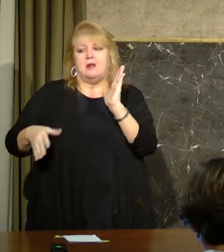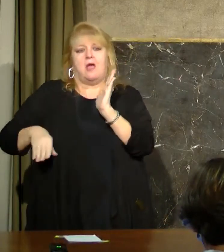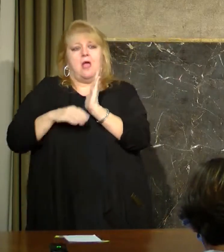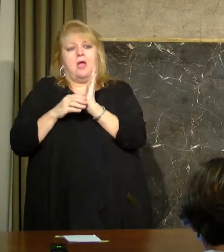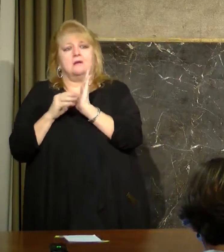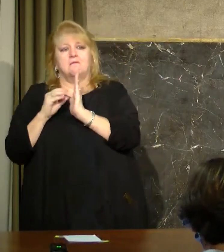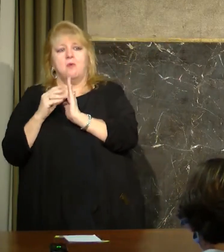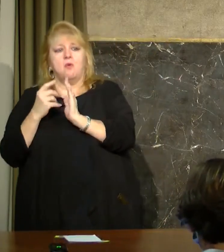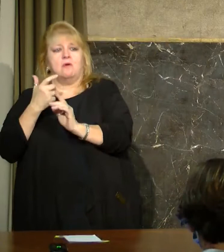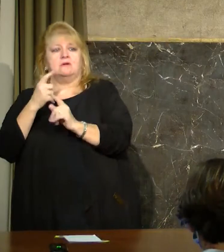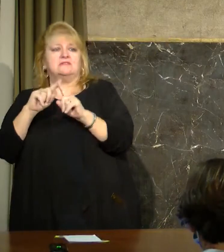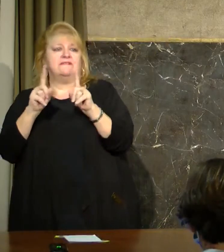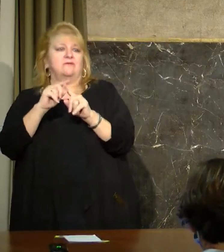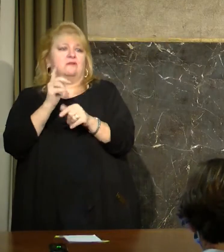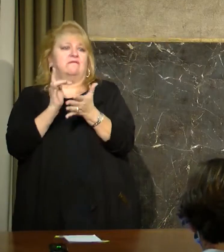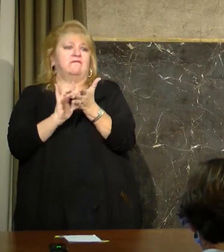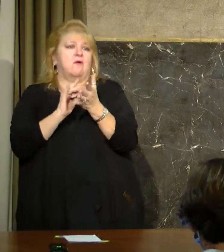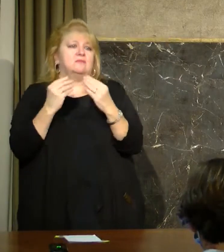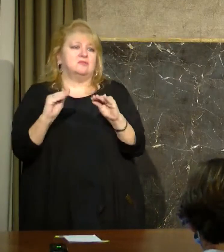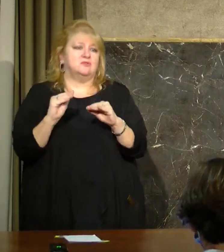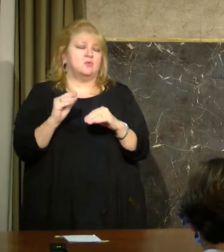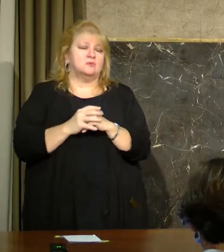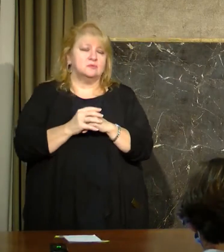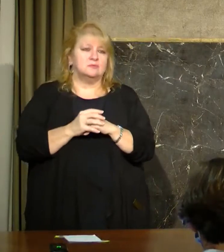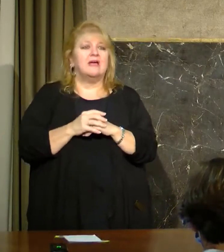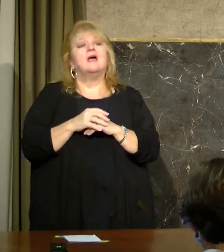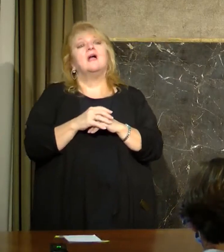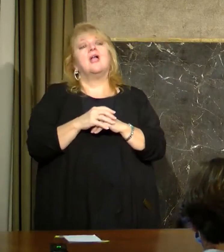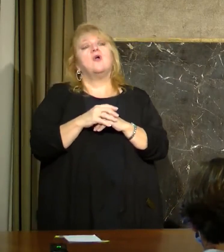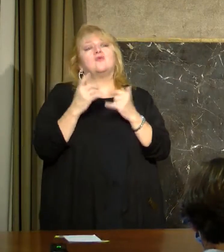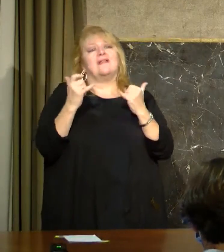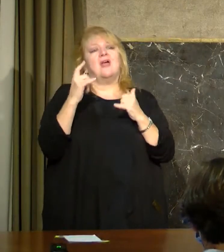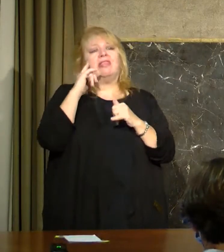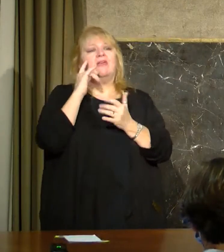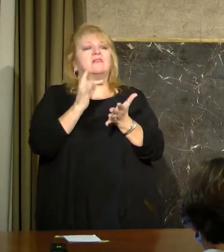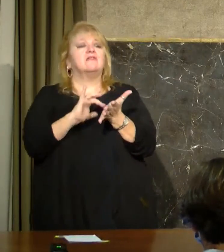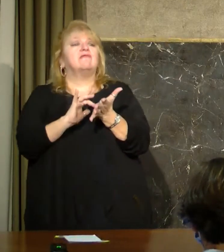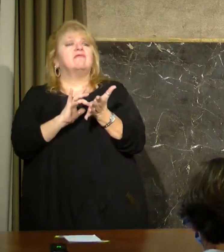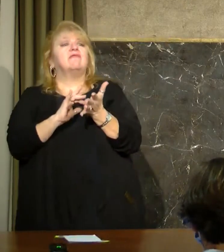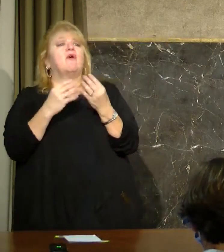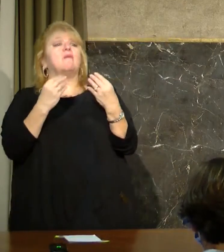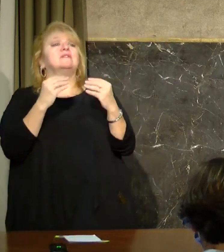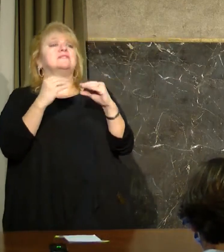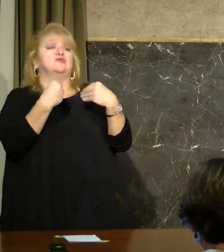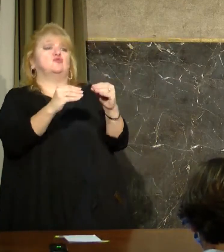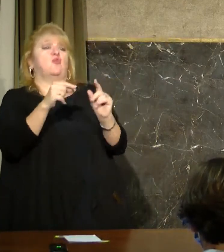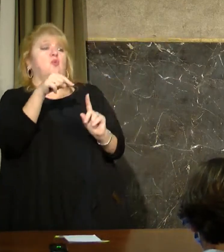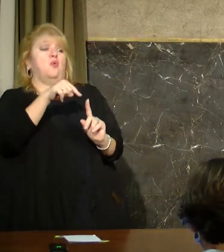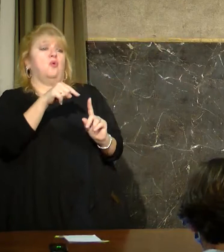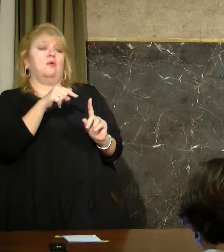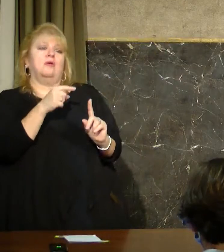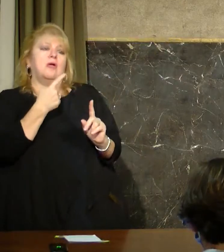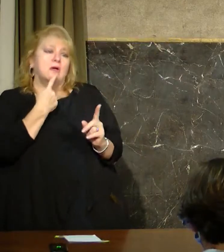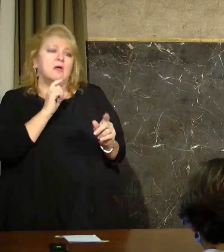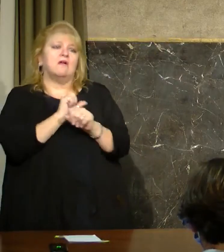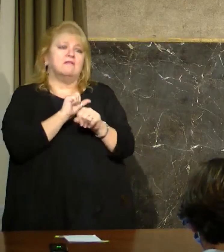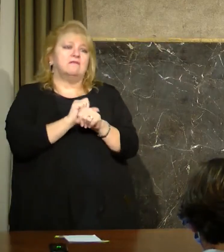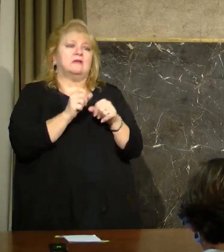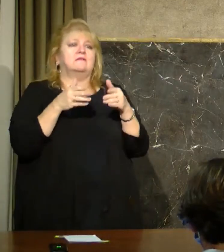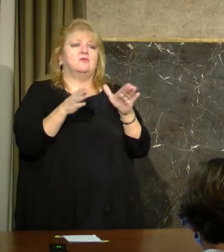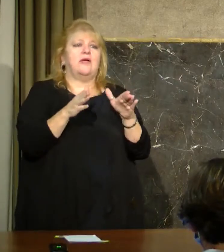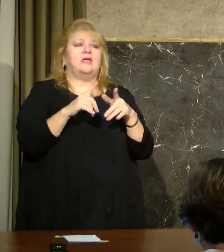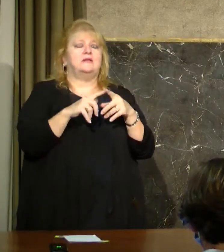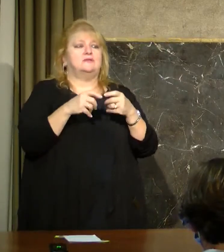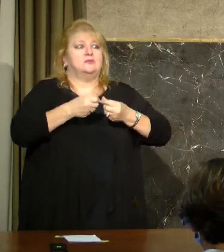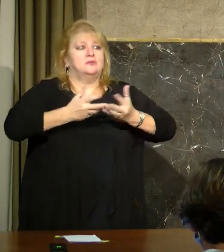clear. mean, at this point, I think pharmacies are a – and will continue to be a really effective way of moving vaccine out